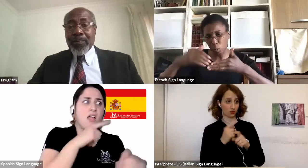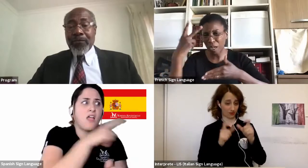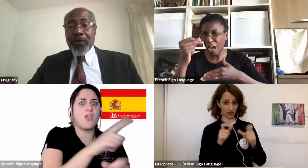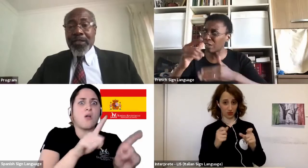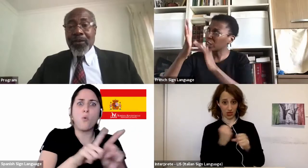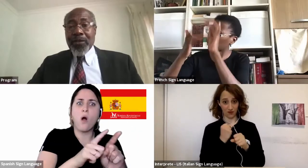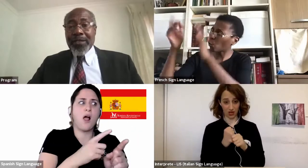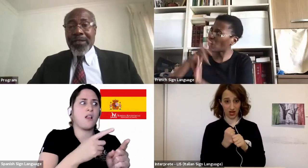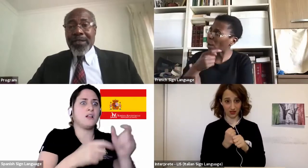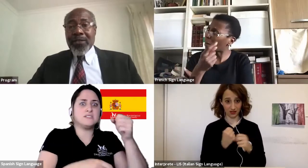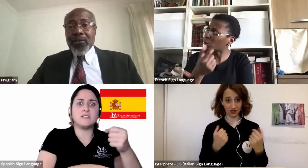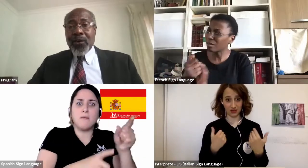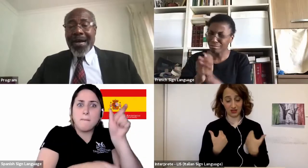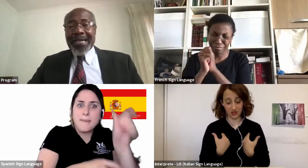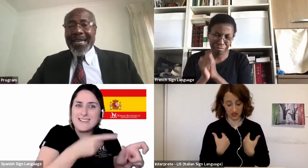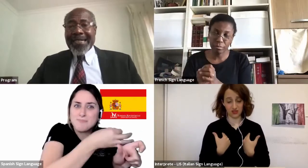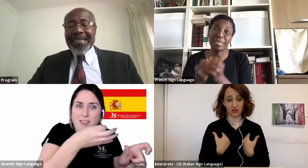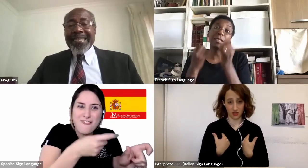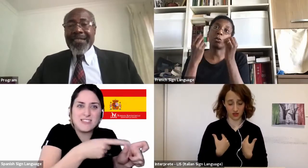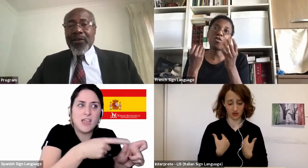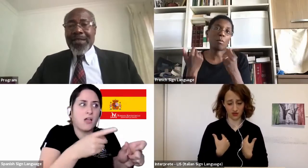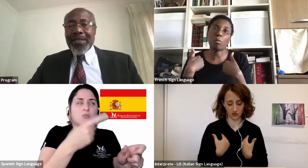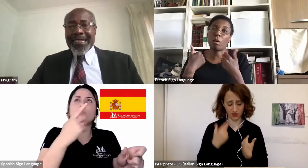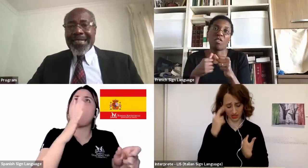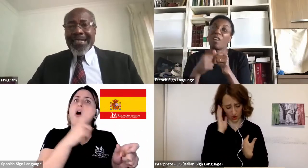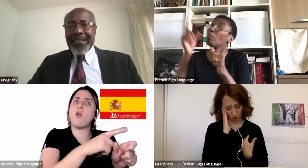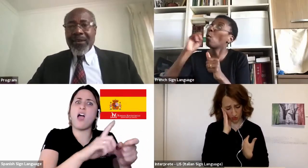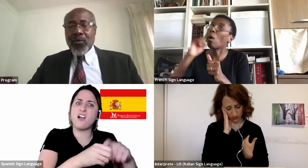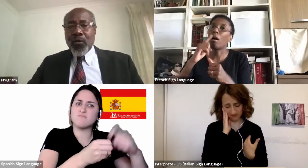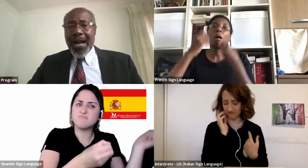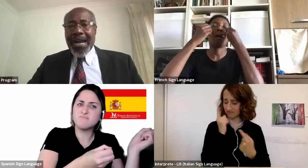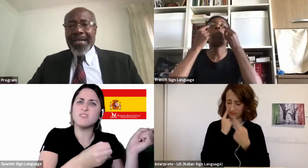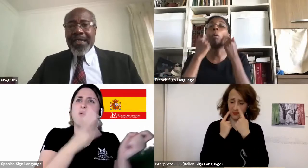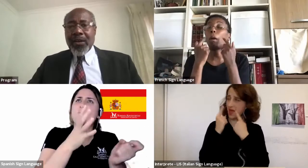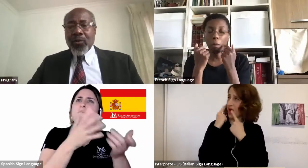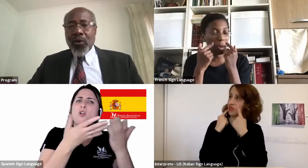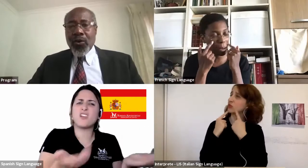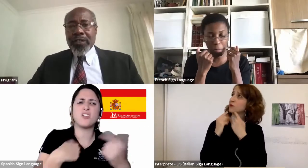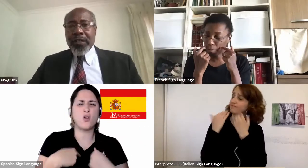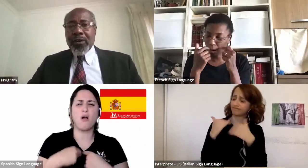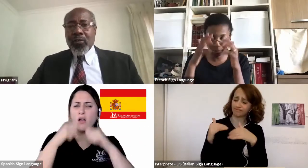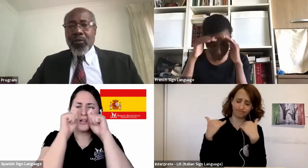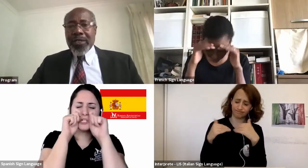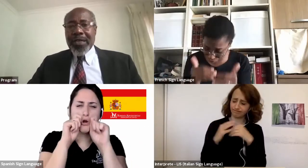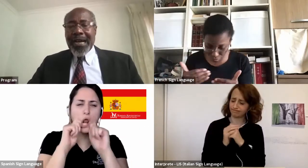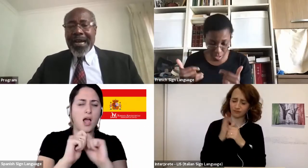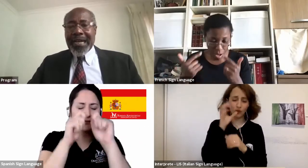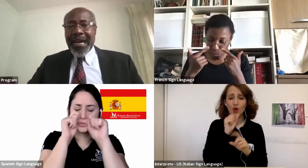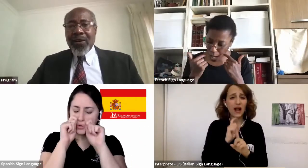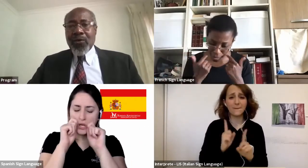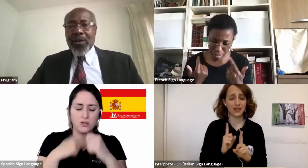weep before the Lord. So I really did not understand why God would